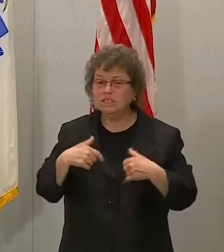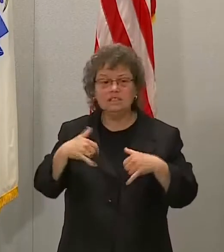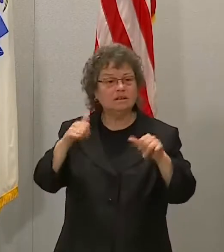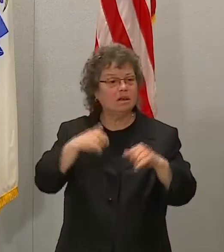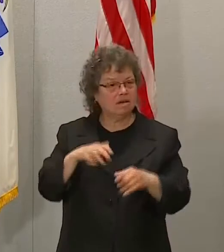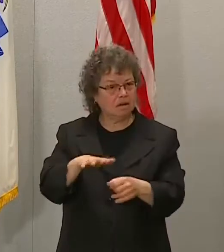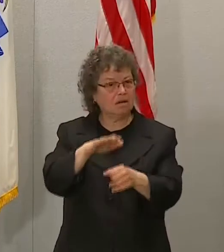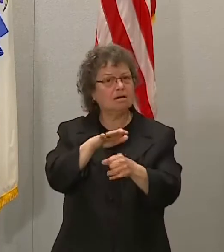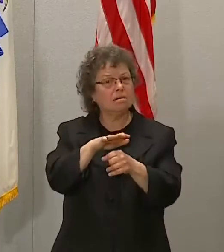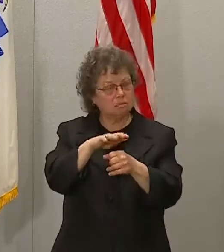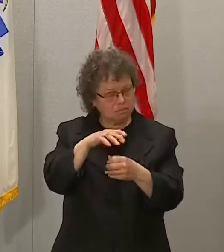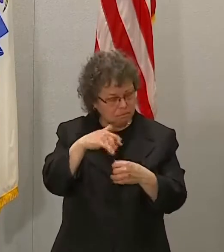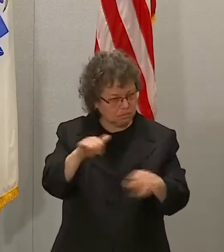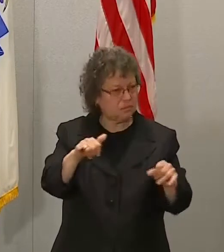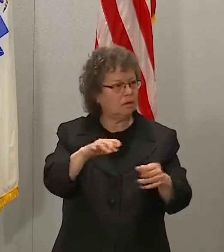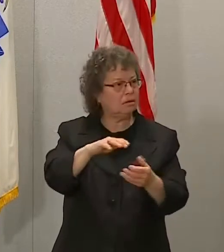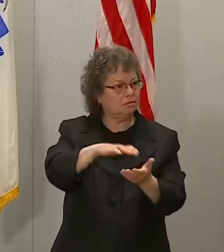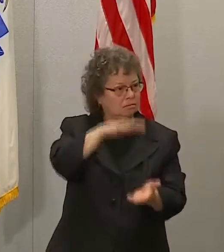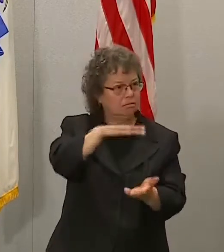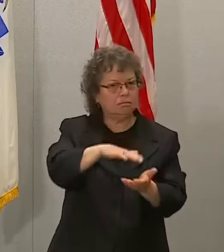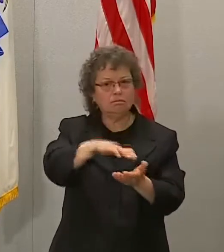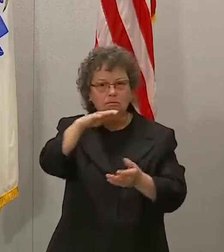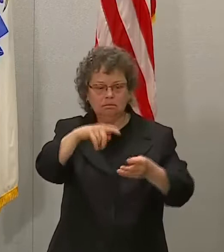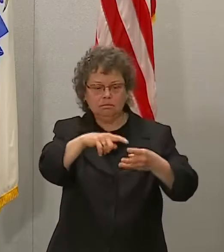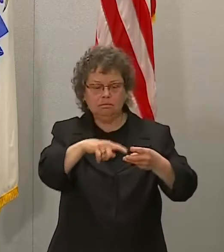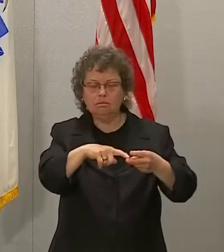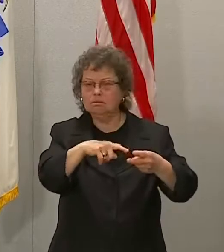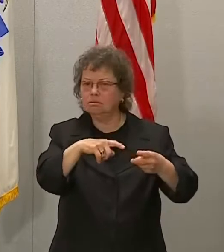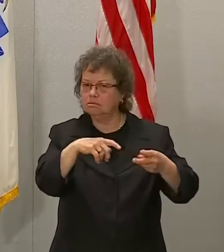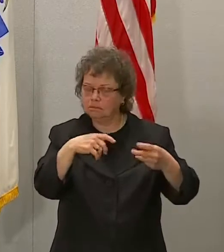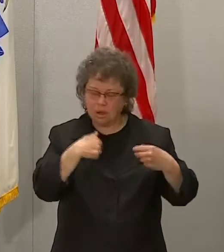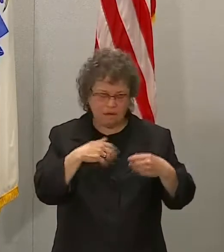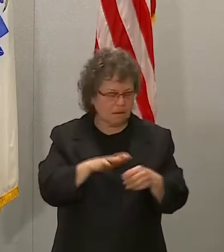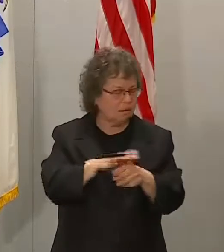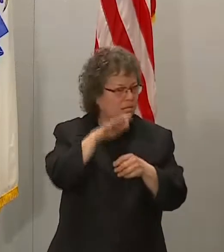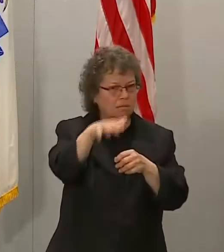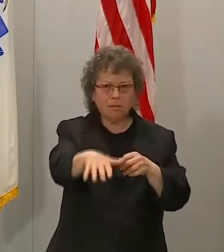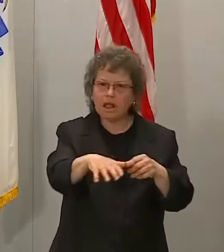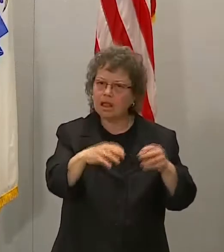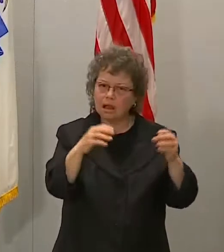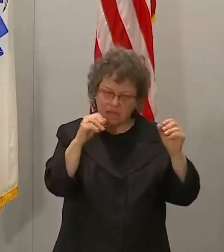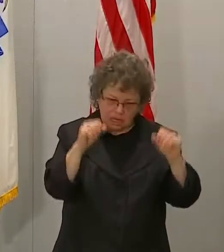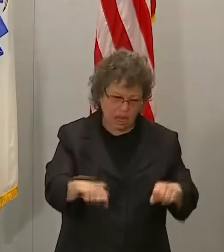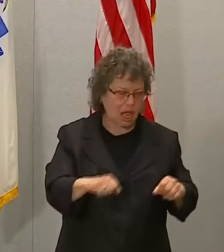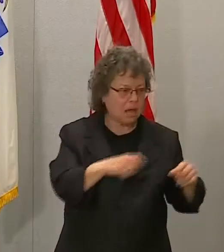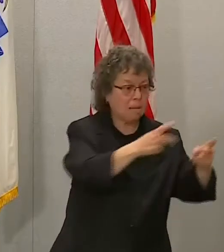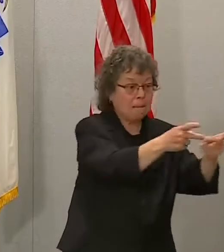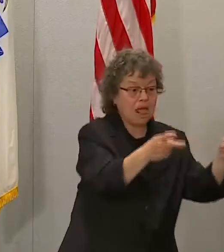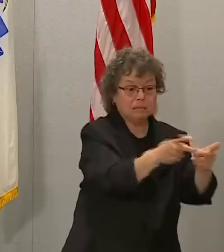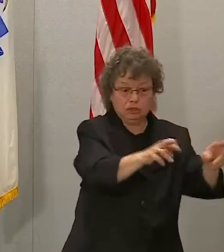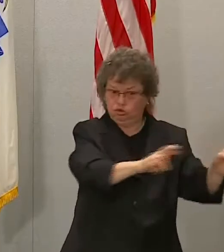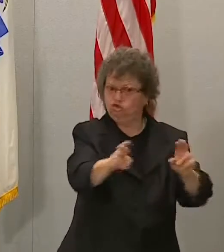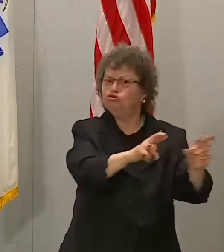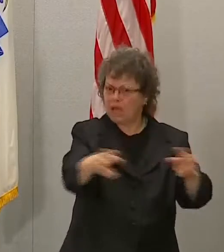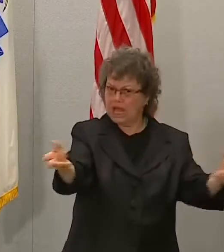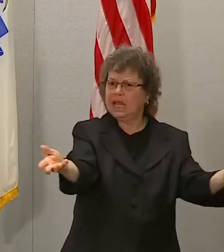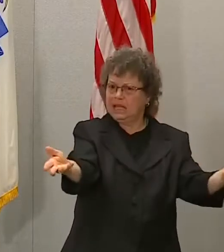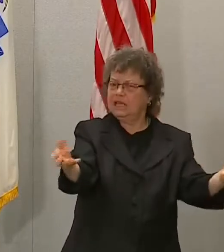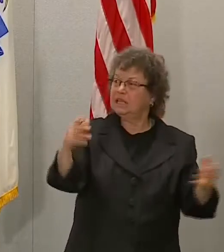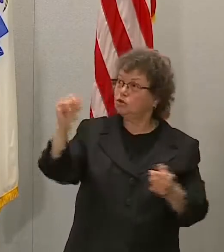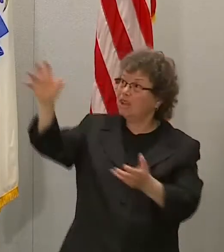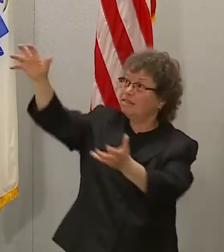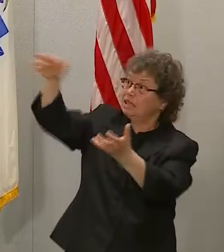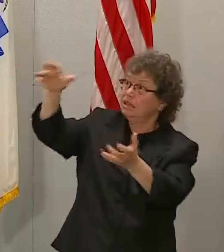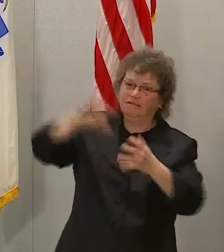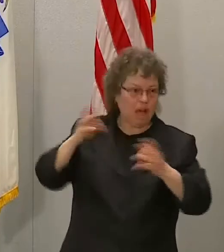fairly significant base that we're building on. We have a ton more capacity, and we've talked about that before. And if the supply is there, with